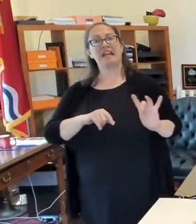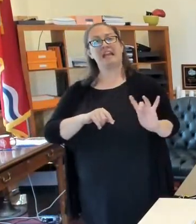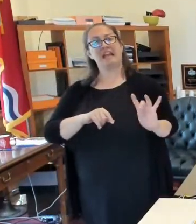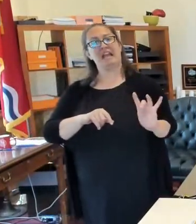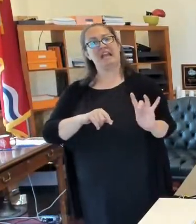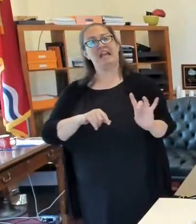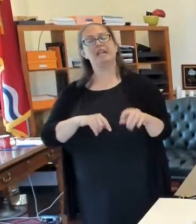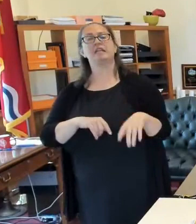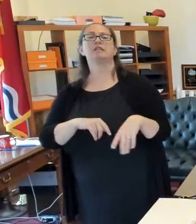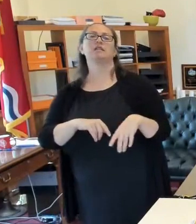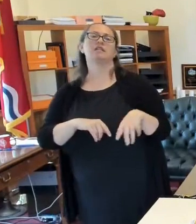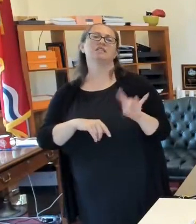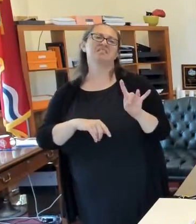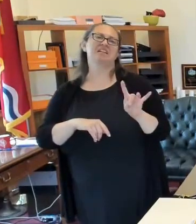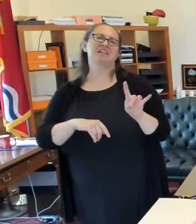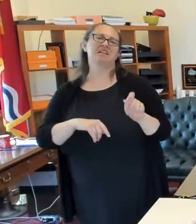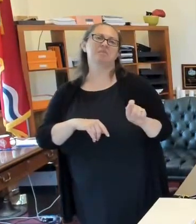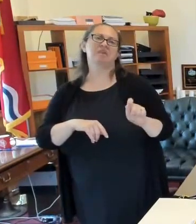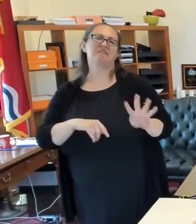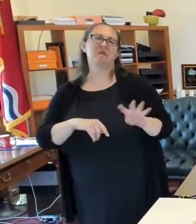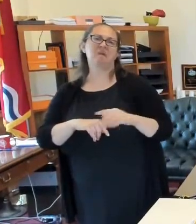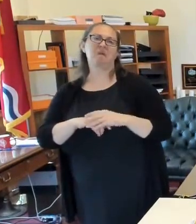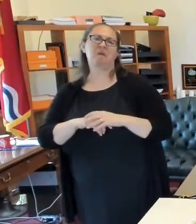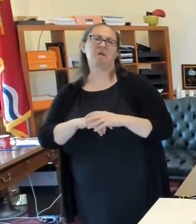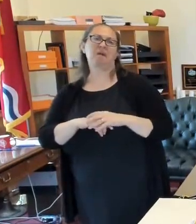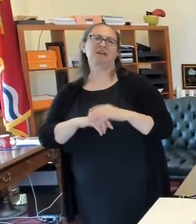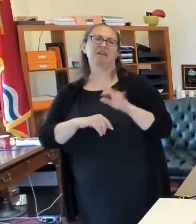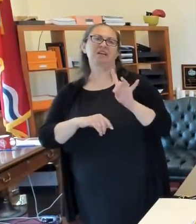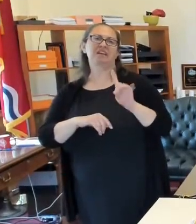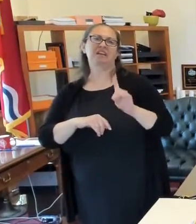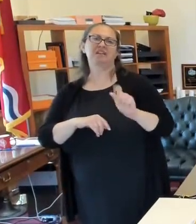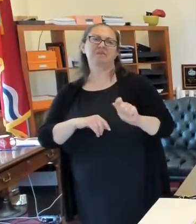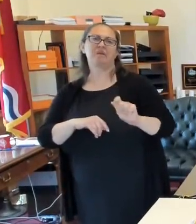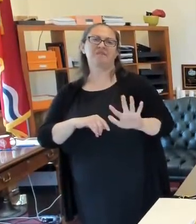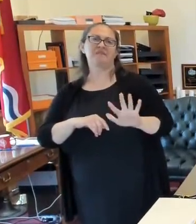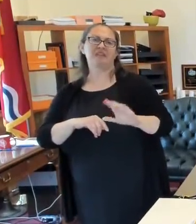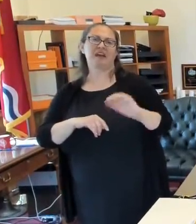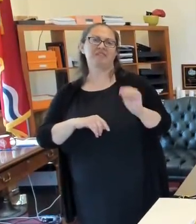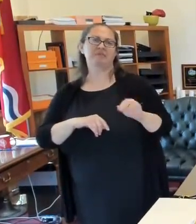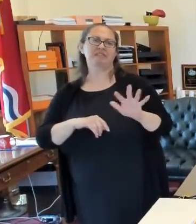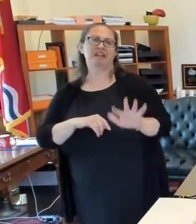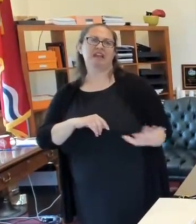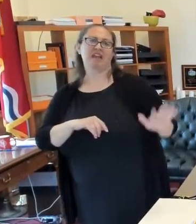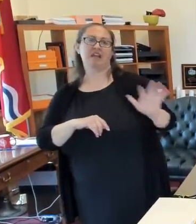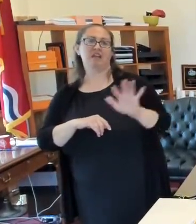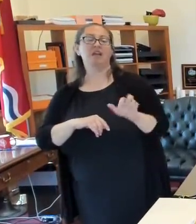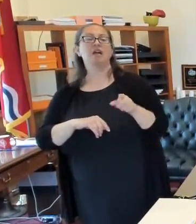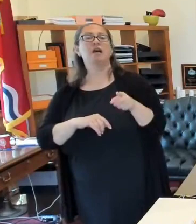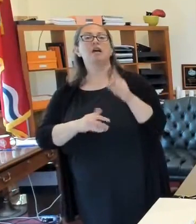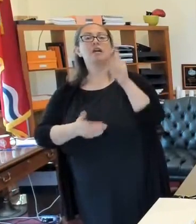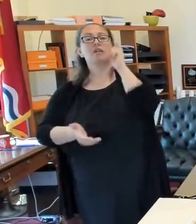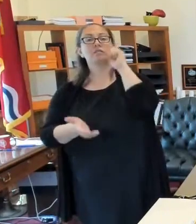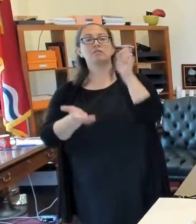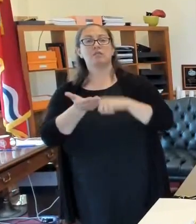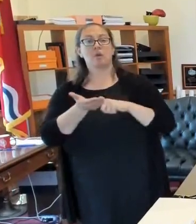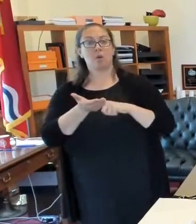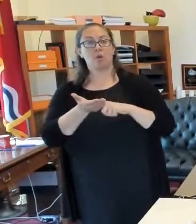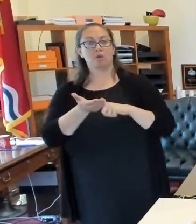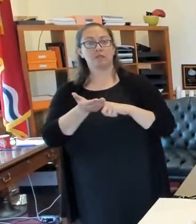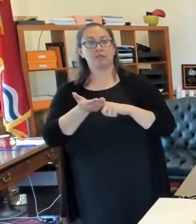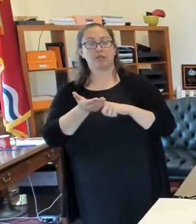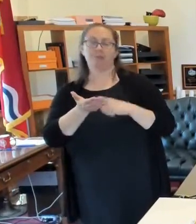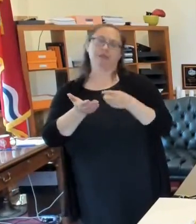.4, 8.5%. Um, and what you probably noticed if you read all that